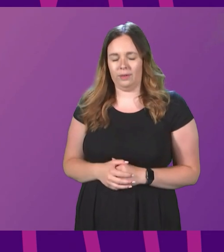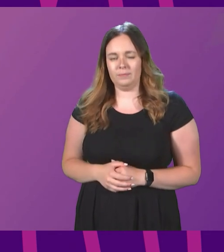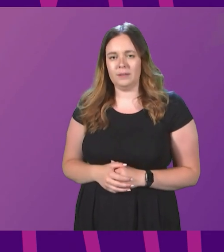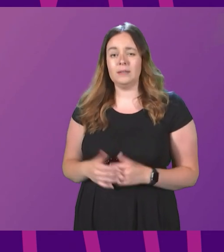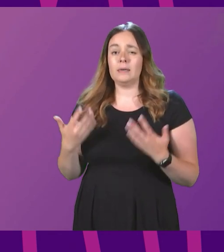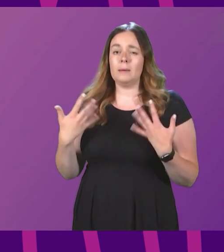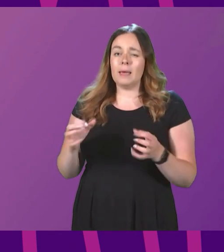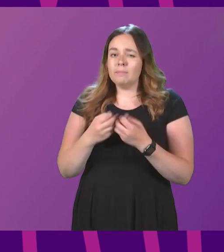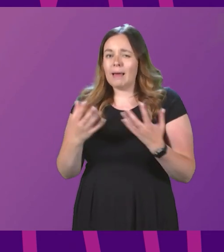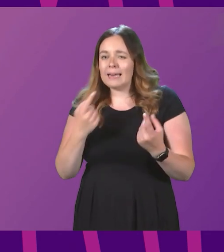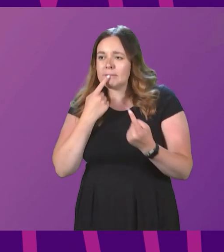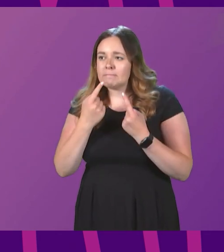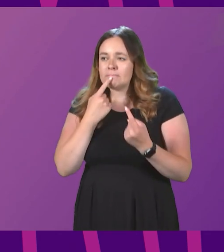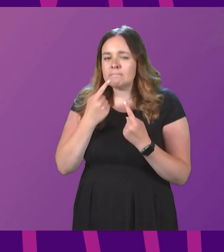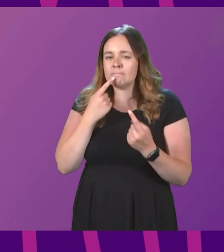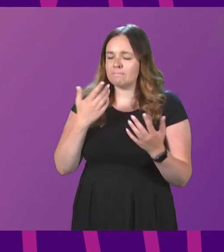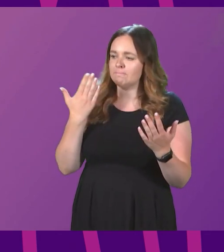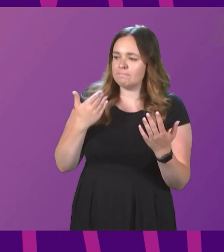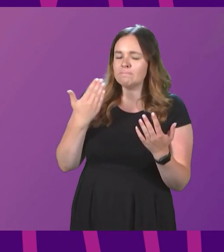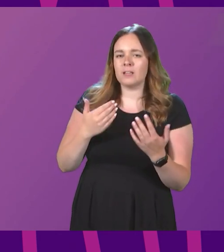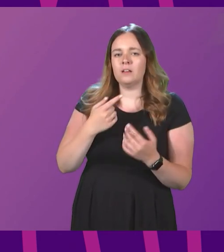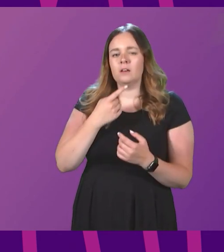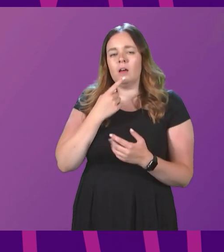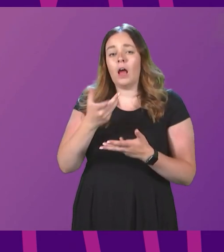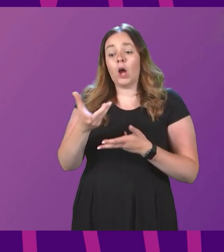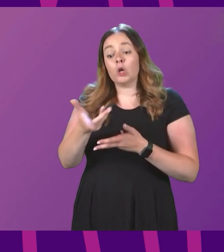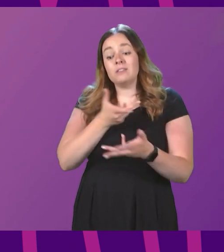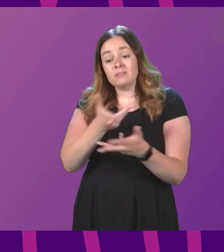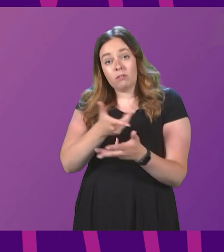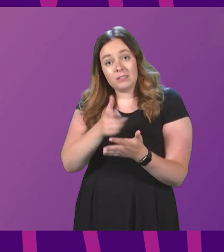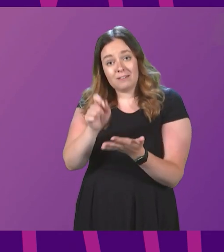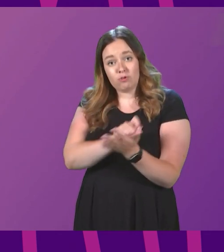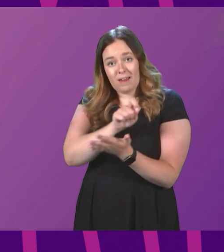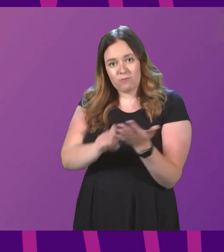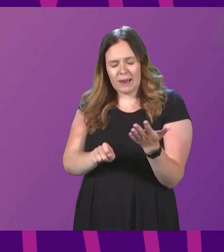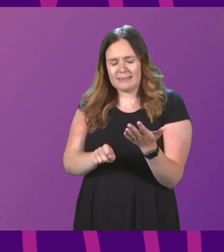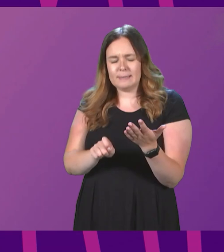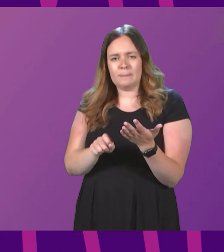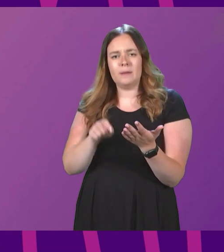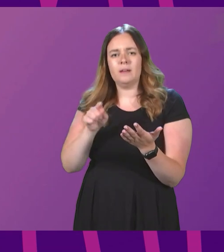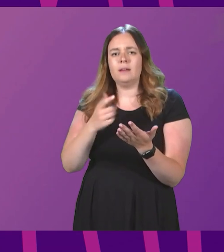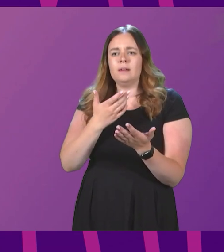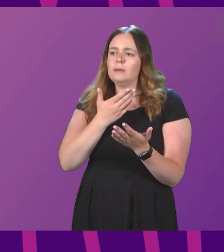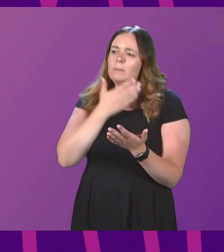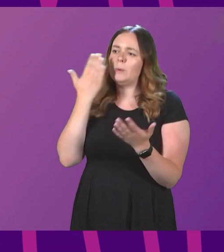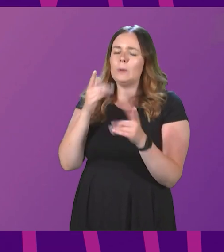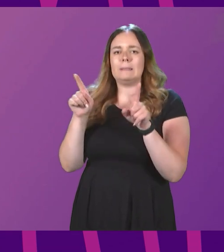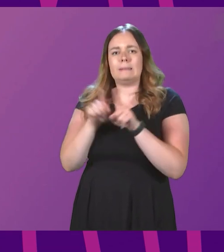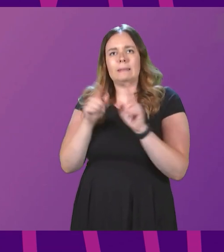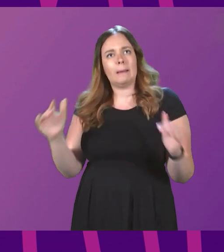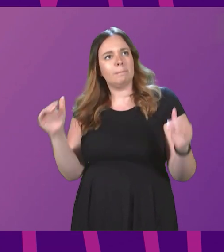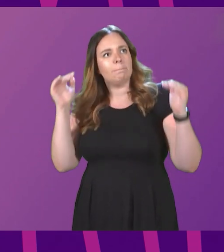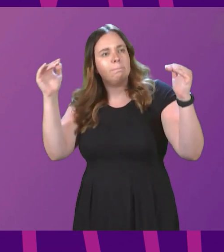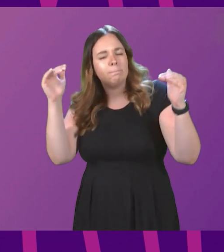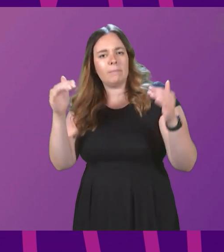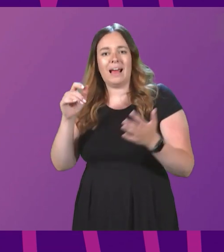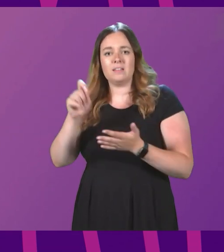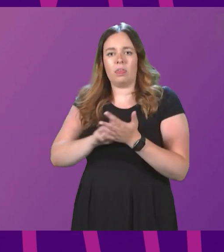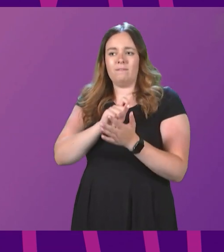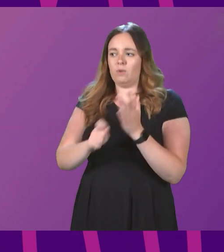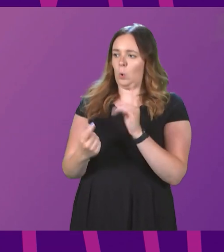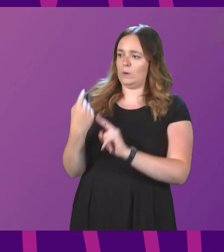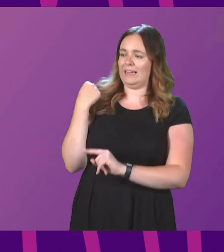commentary in recent days to the effect that a consultative referendum would not have the same status as the vote in